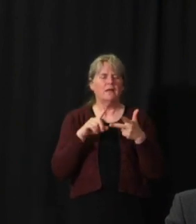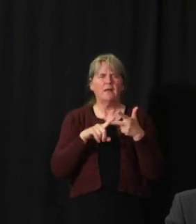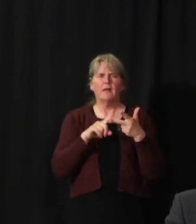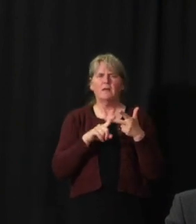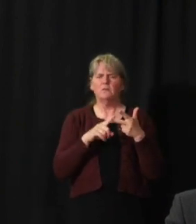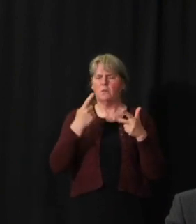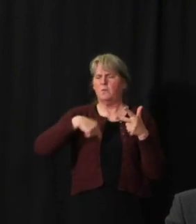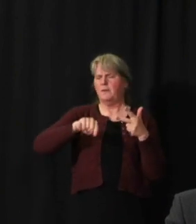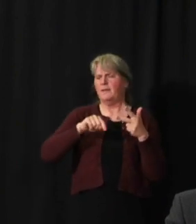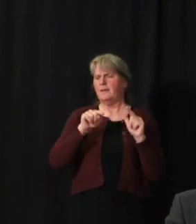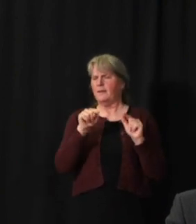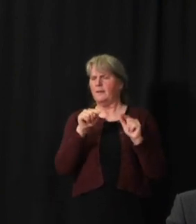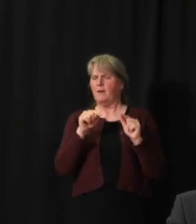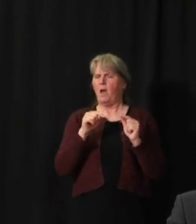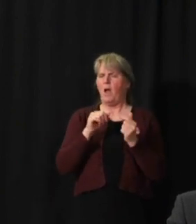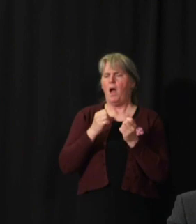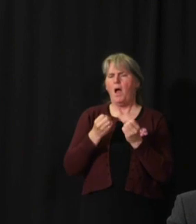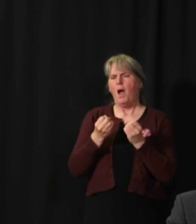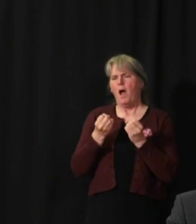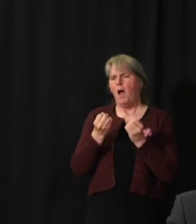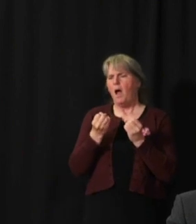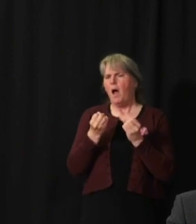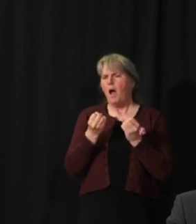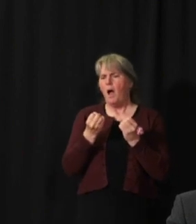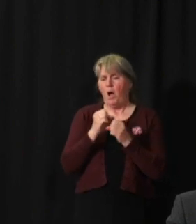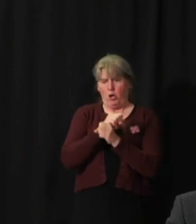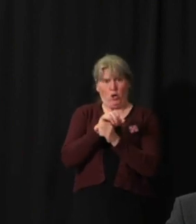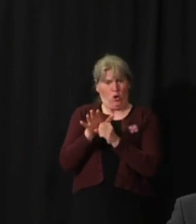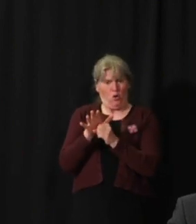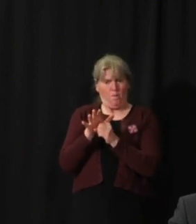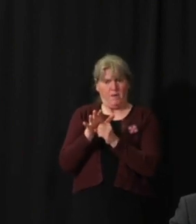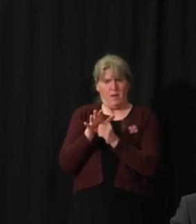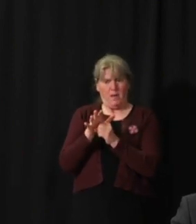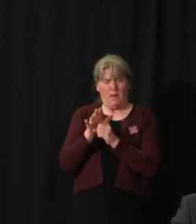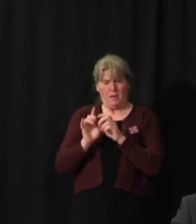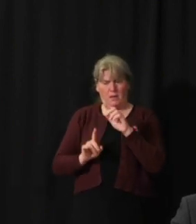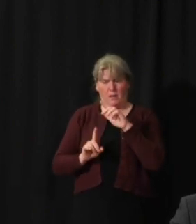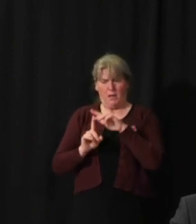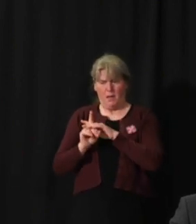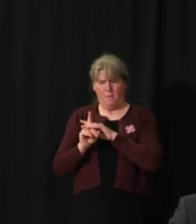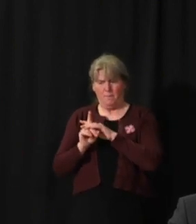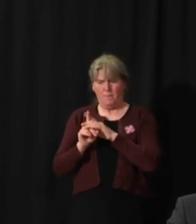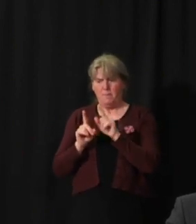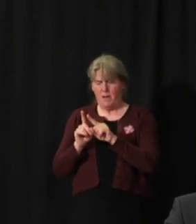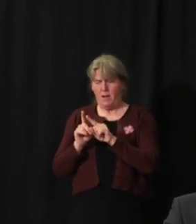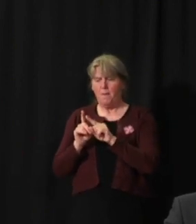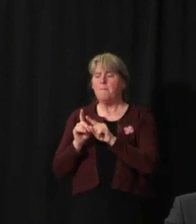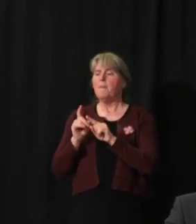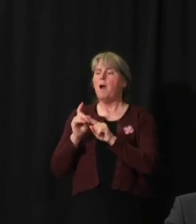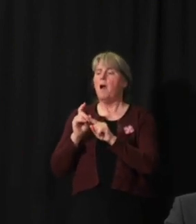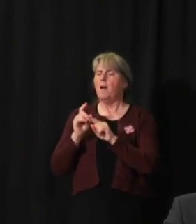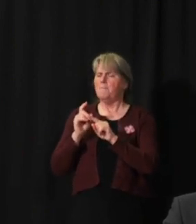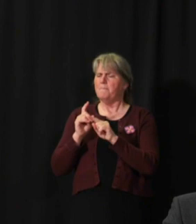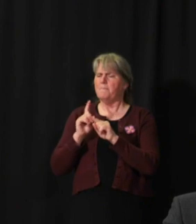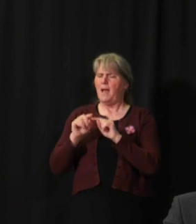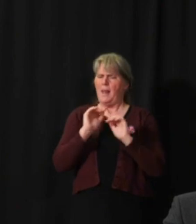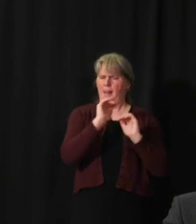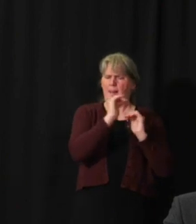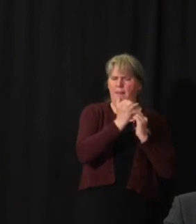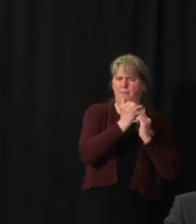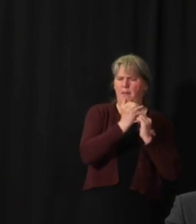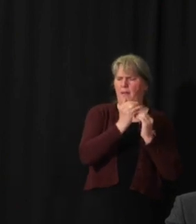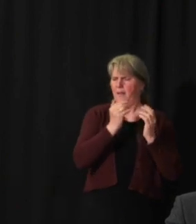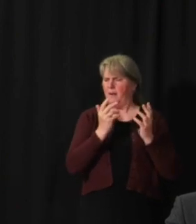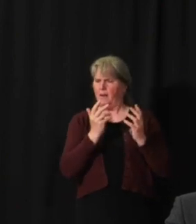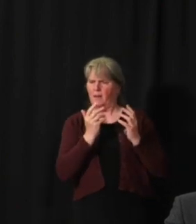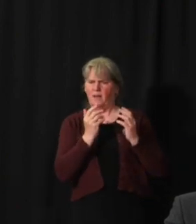what can we tolerate in terms of COVID transmission at the cost of this amount of restriction and start to play with how